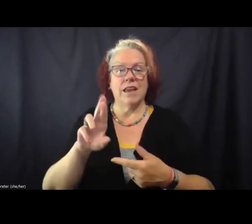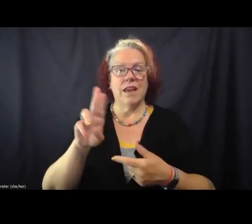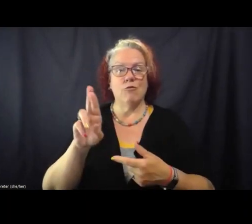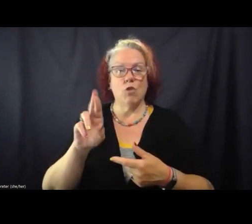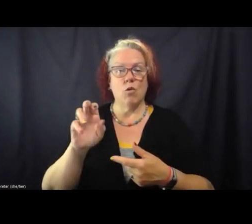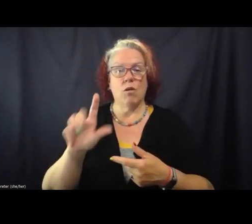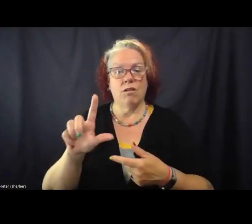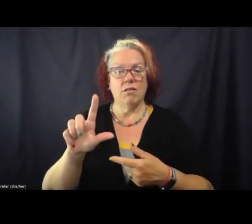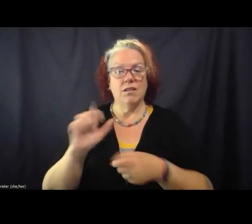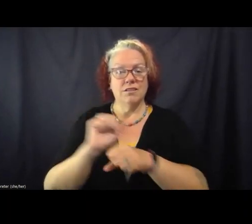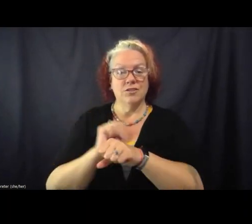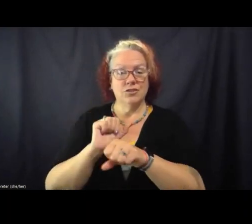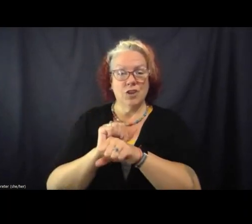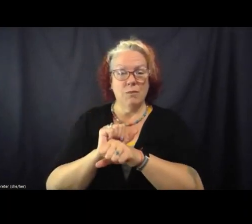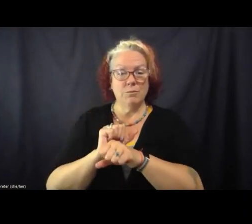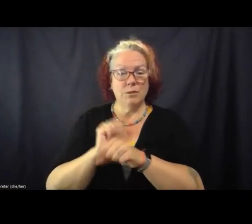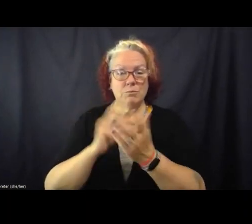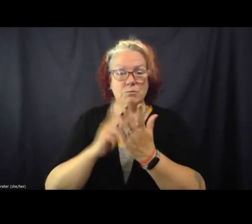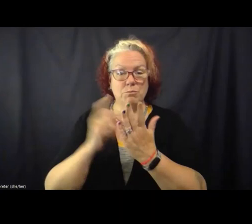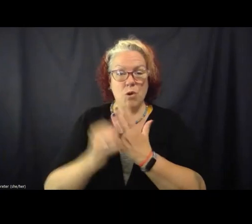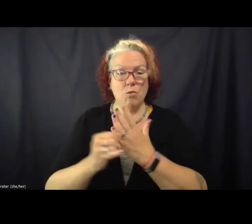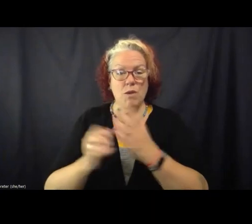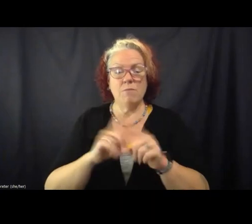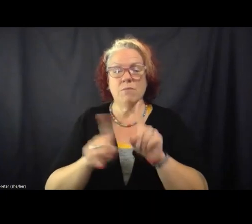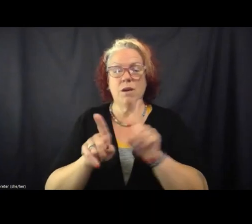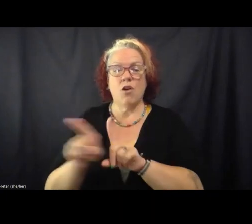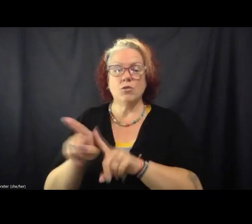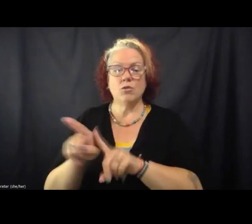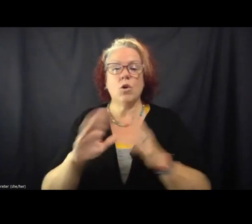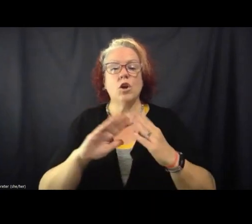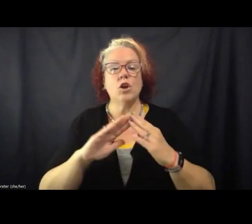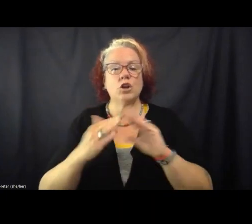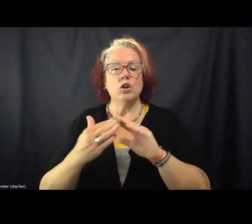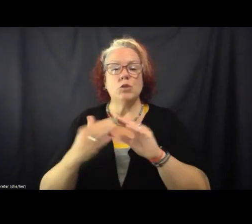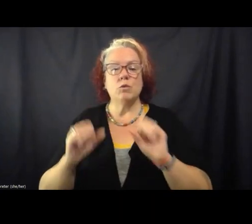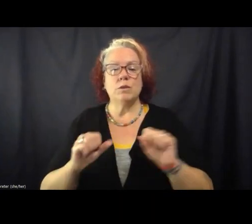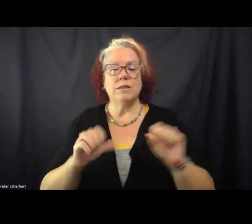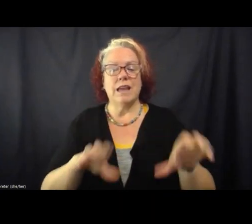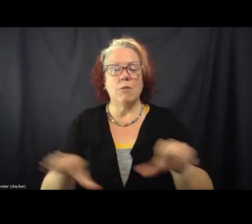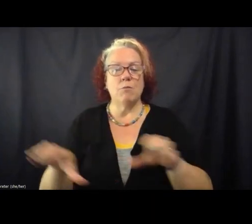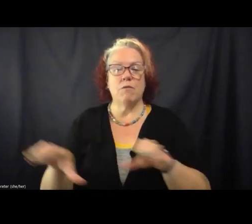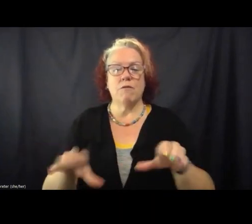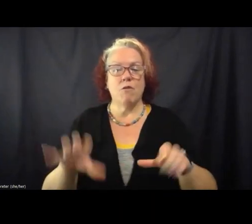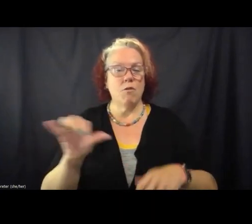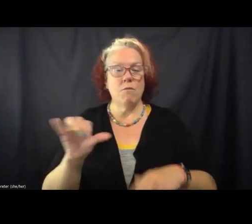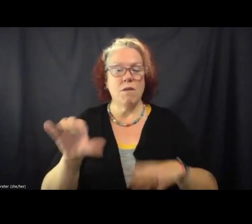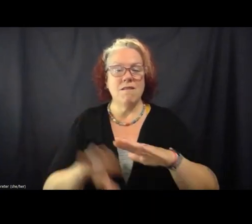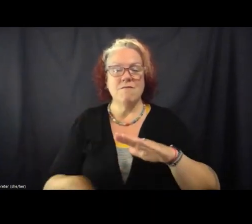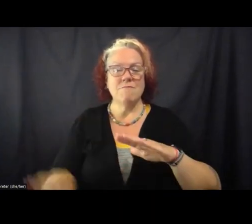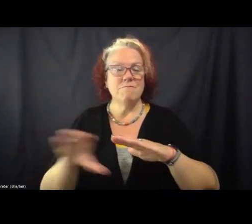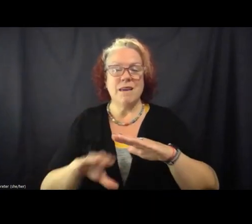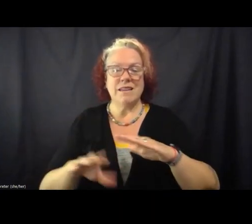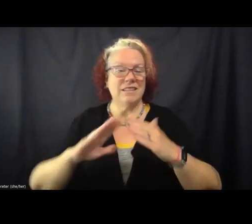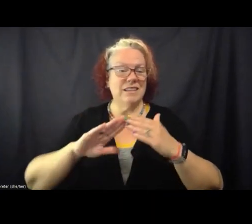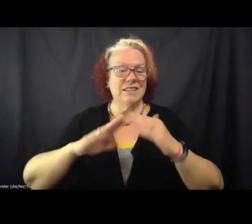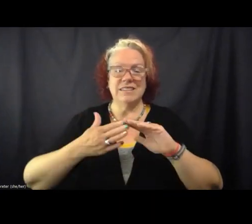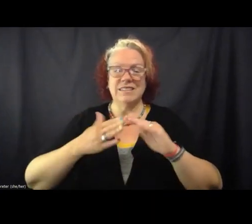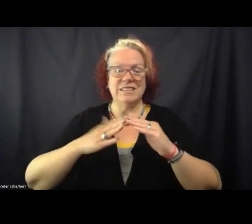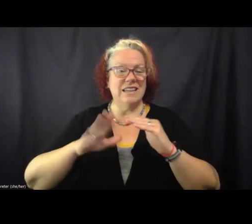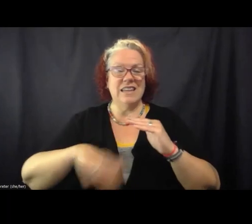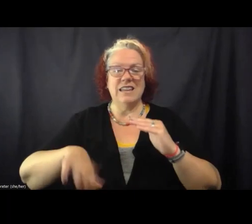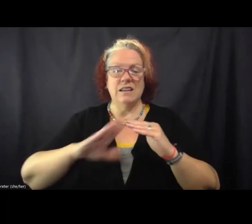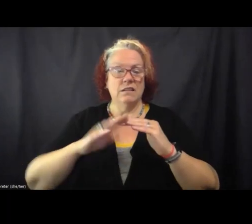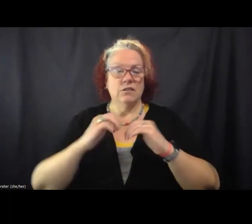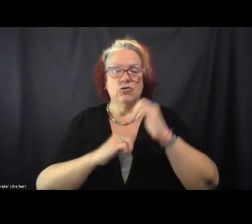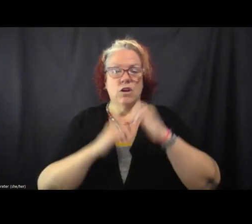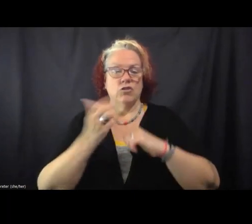also as a way for communities to perform like basic municipal infrastructure stuff